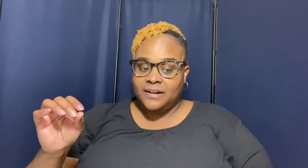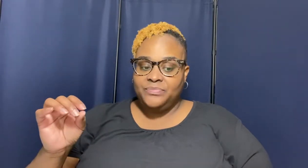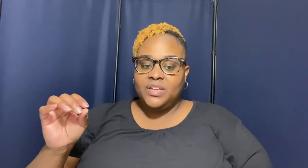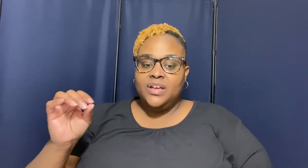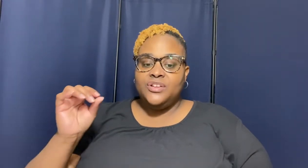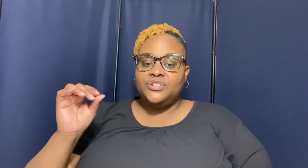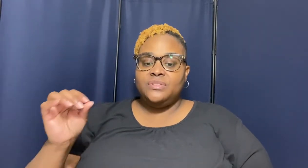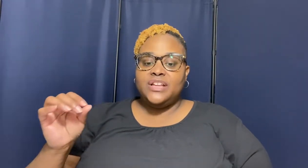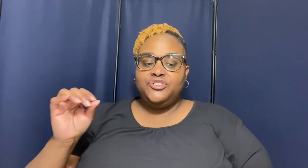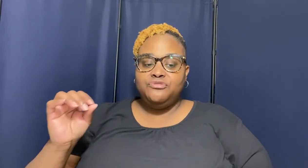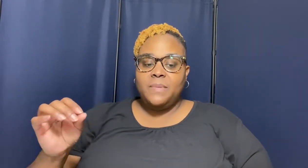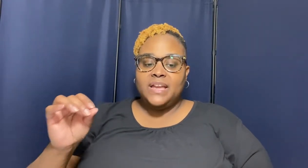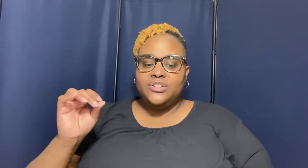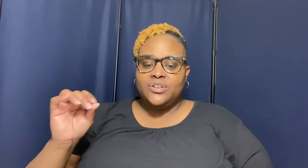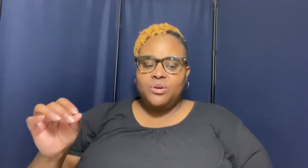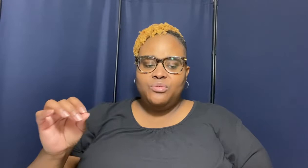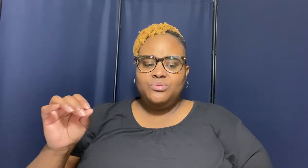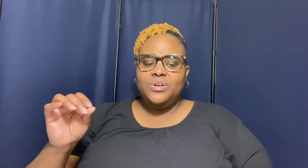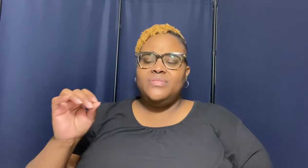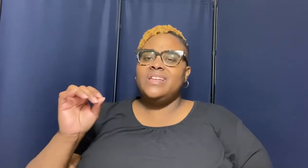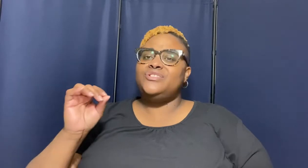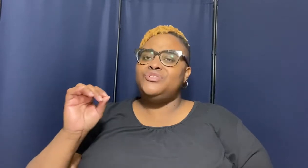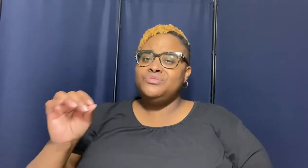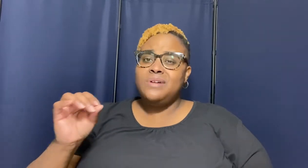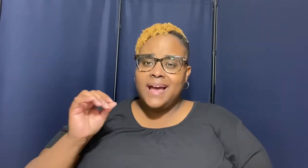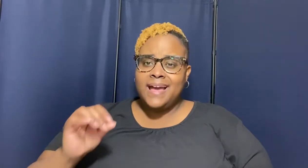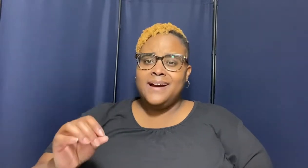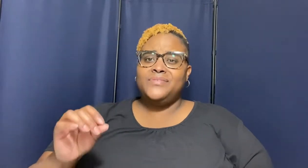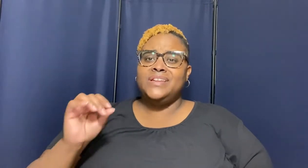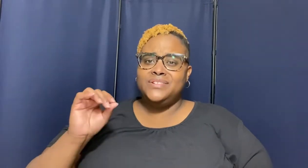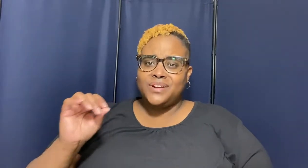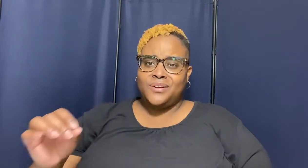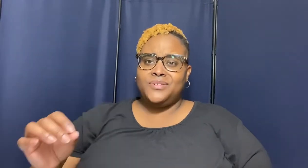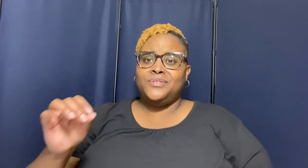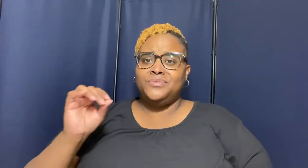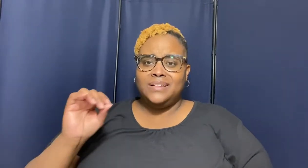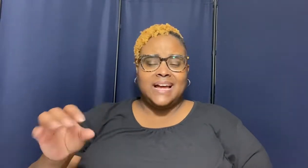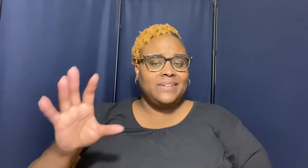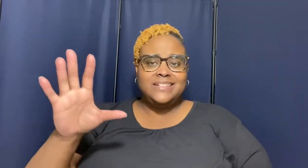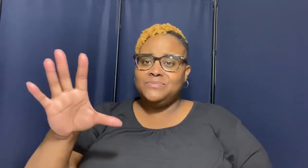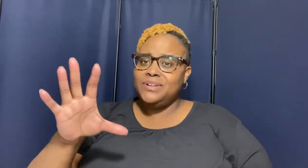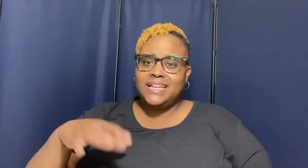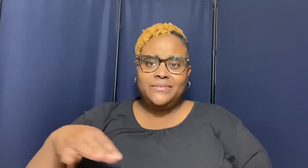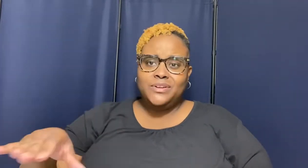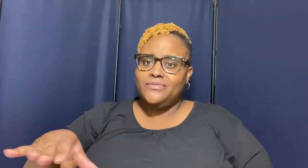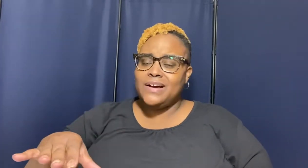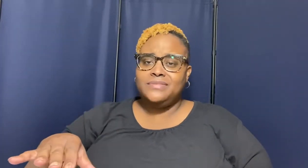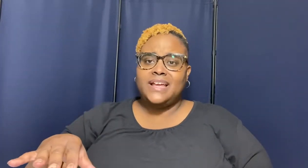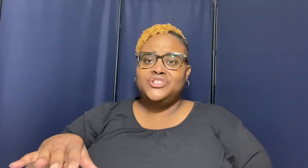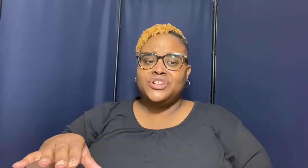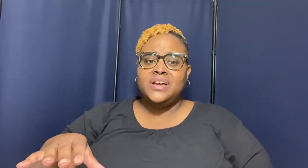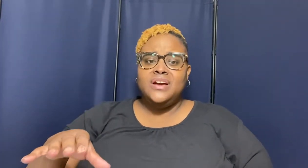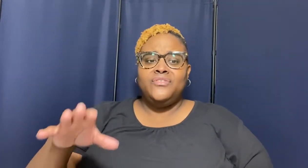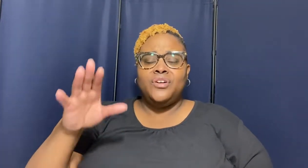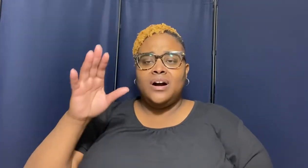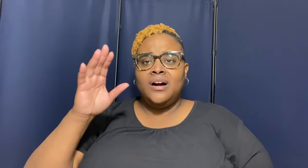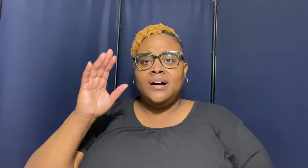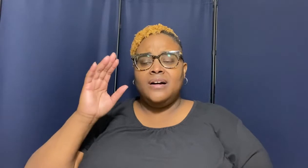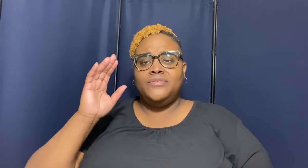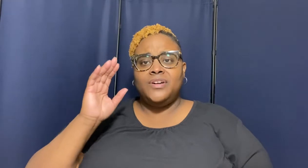so that you may know that you have eternal life i just want to give you a foundation for uh for